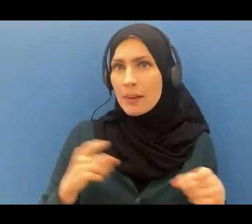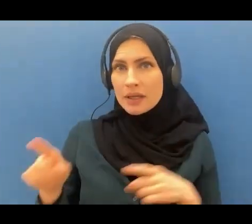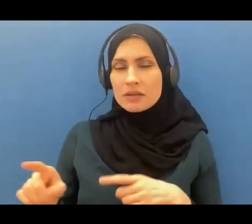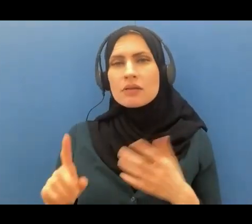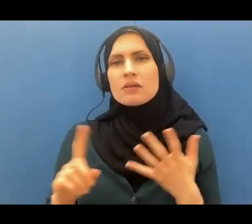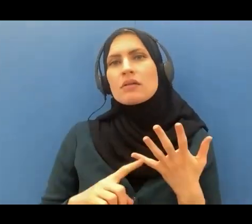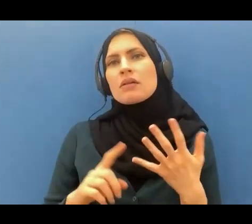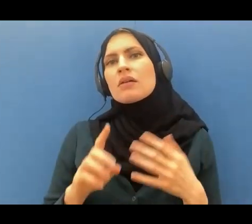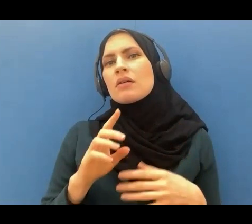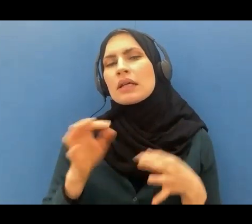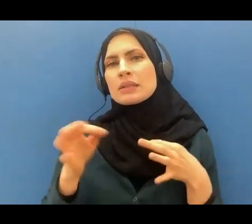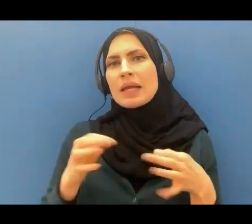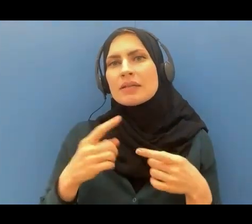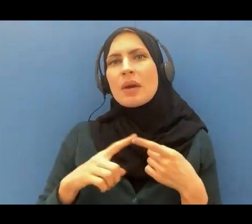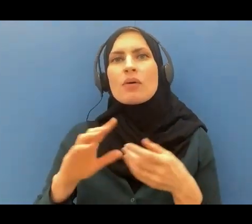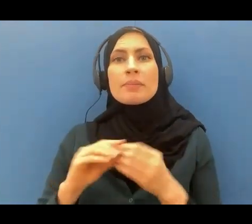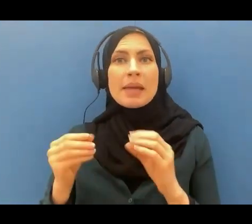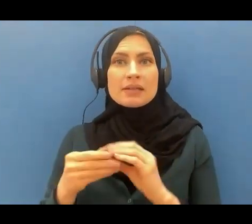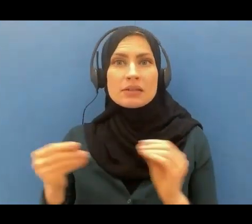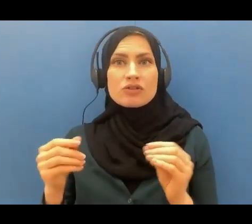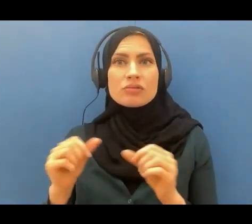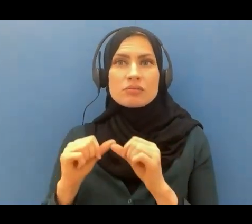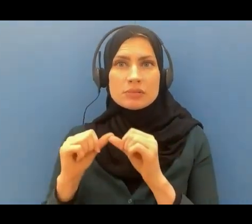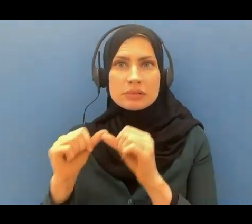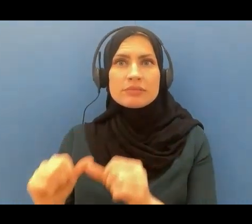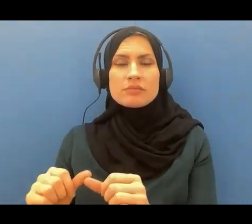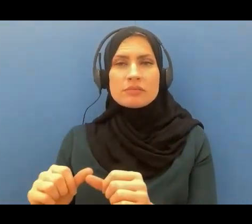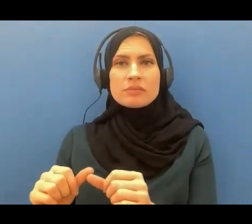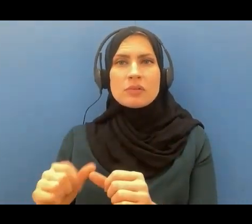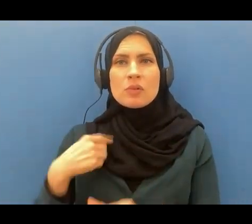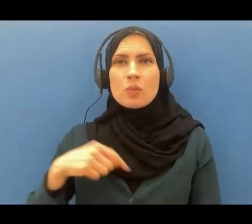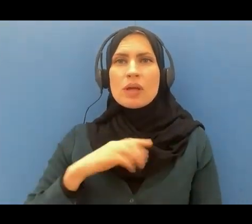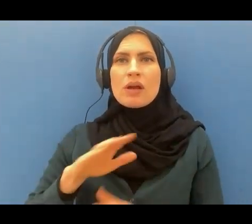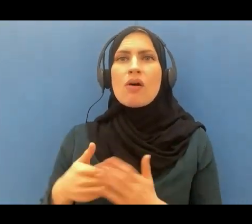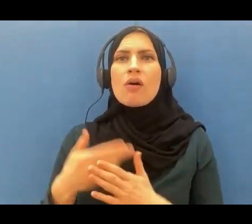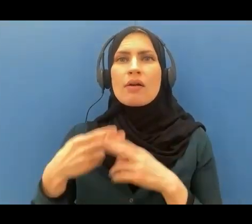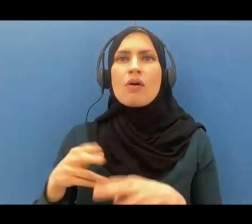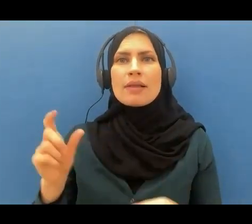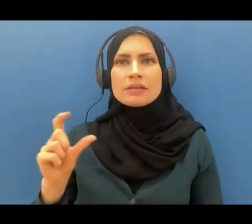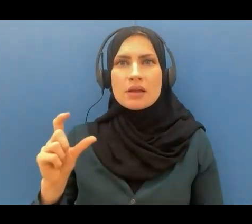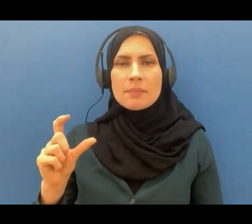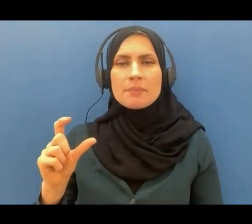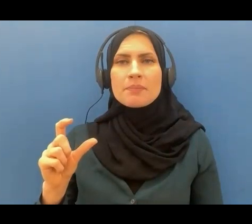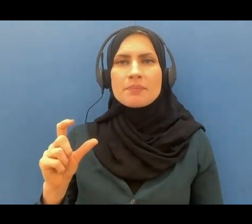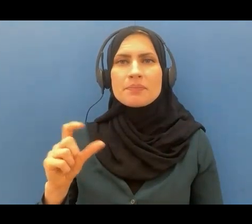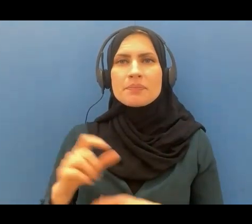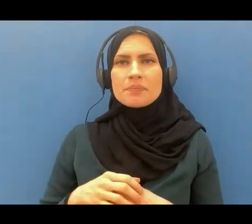of the message that we all call islam which is the only religion